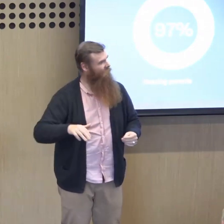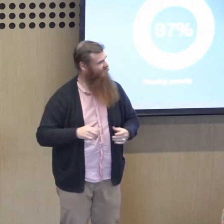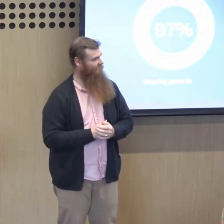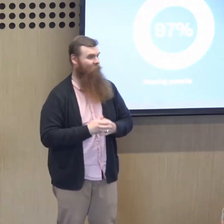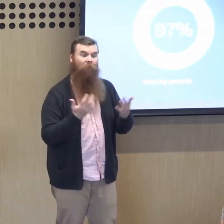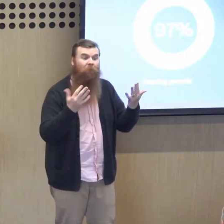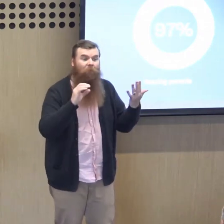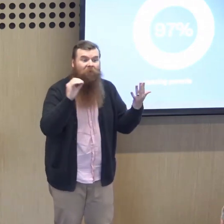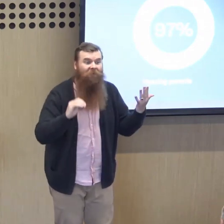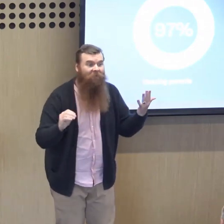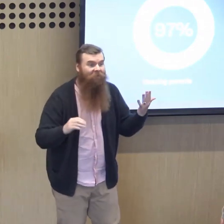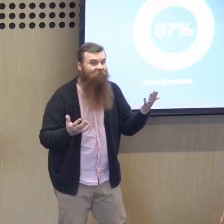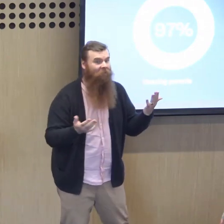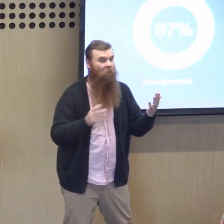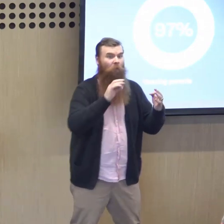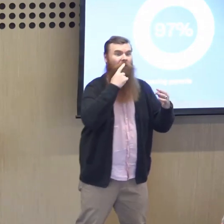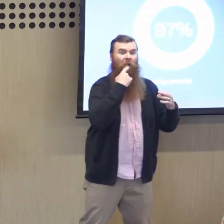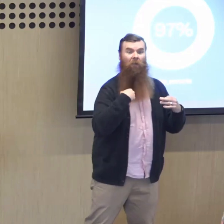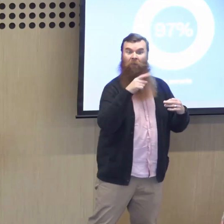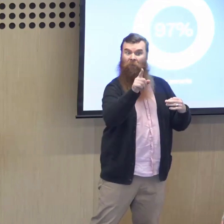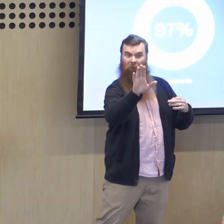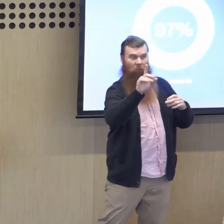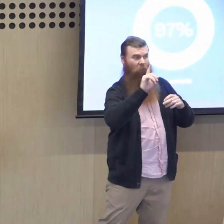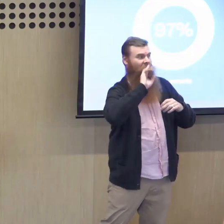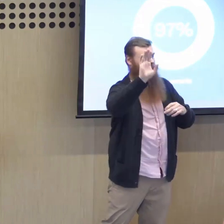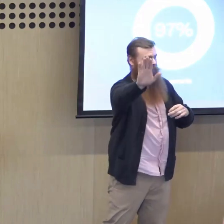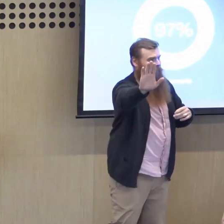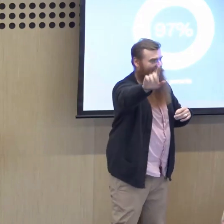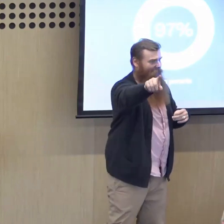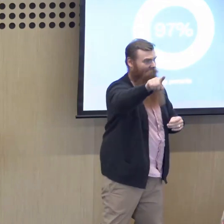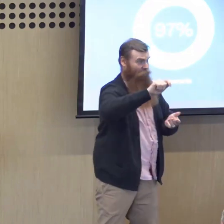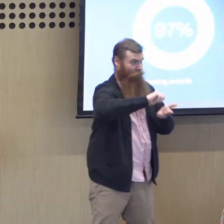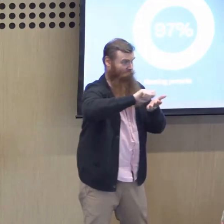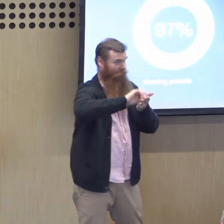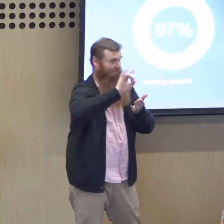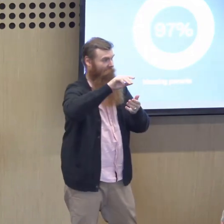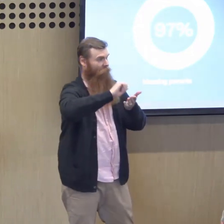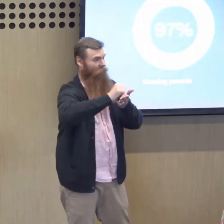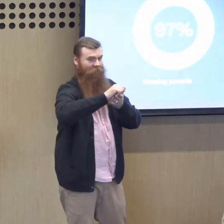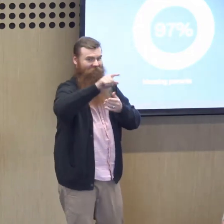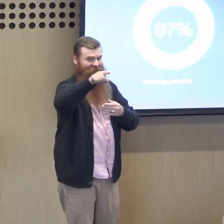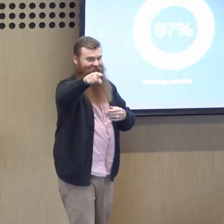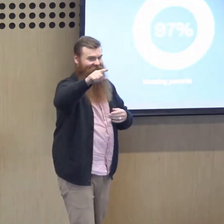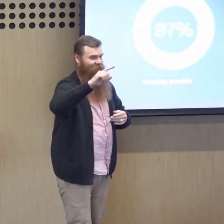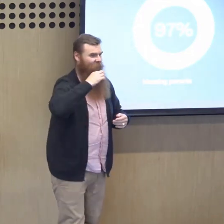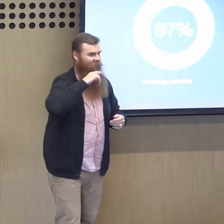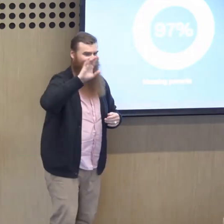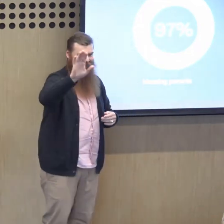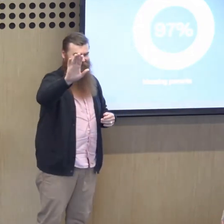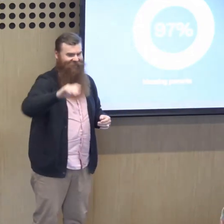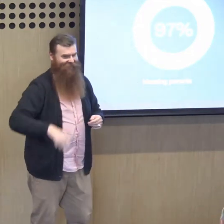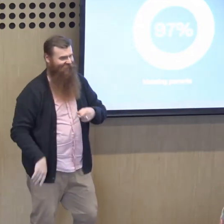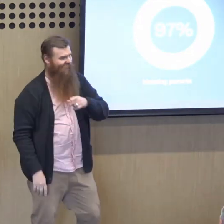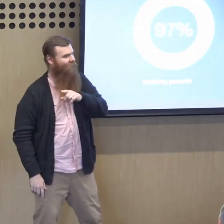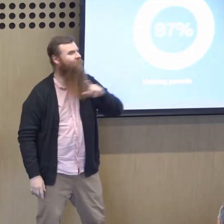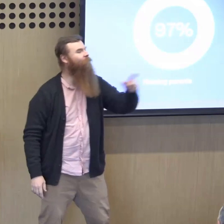with their deaf children? What percentage? Hang on. No, no, no, not you. You can hold on. I think you know the numbers. Just bear with me.